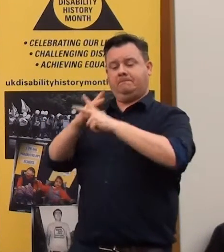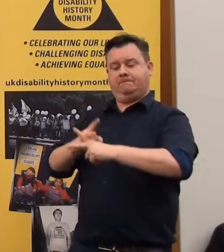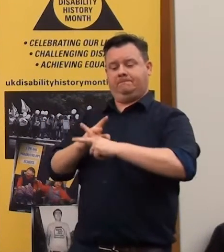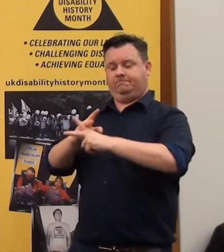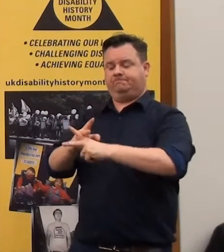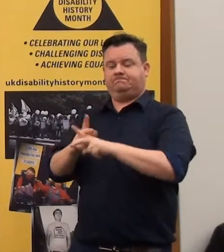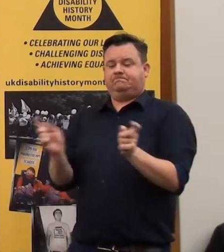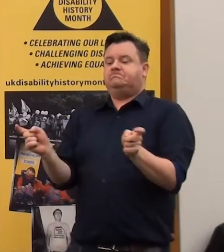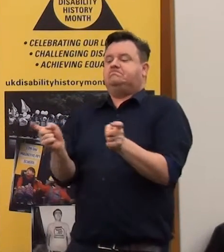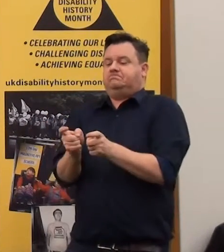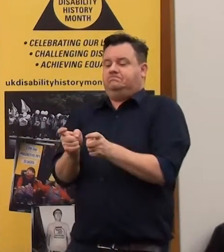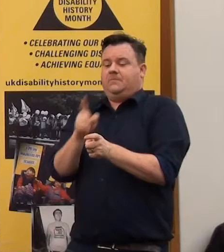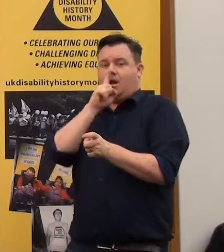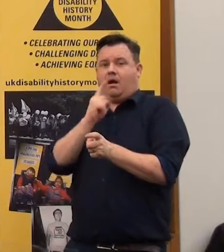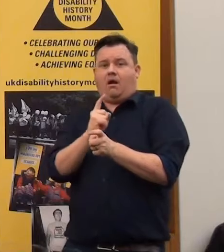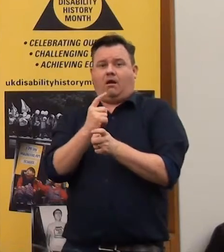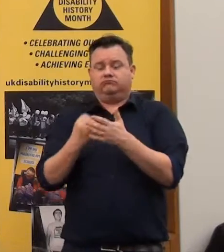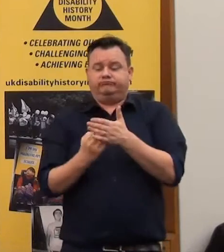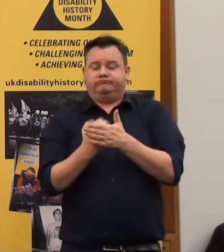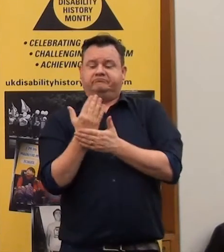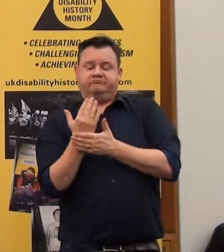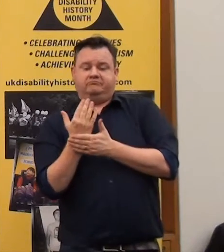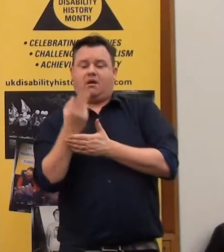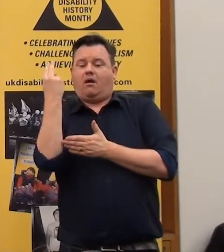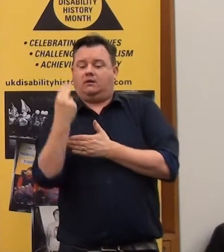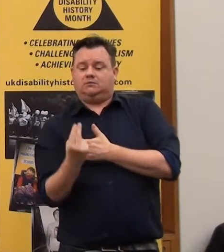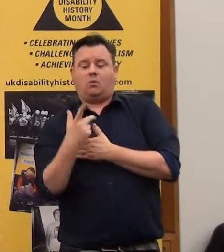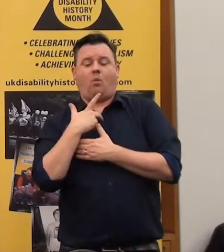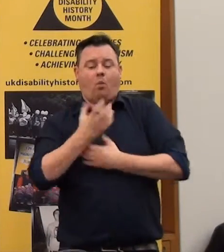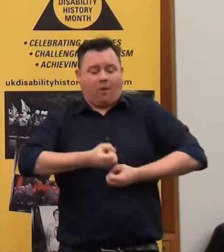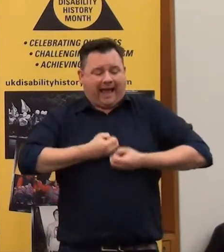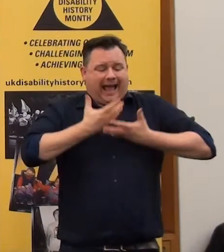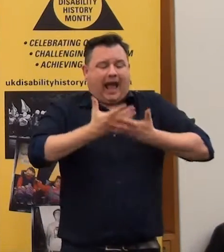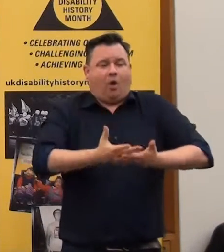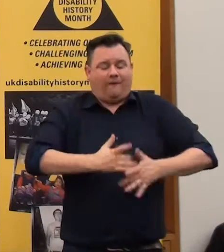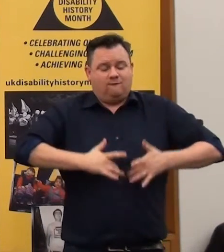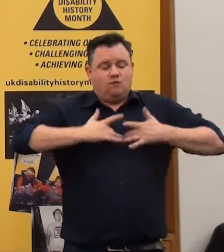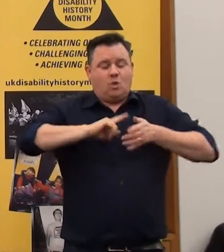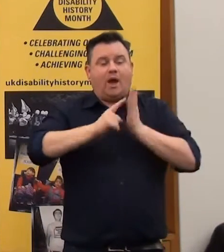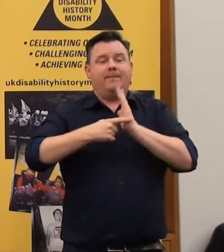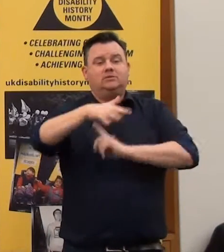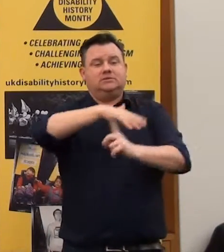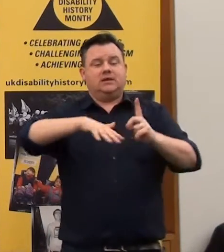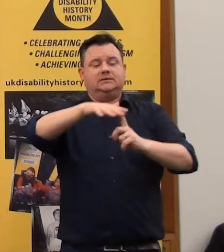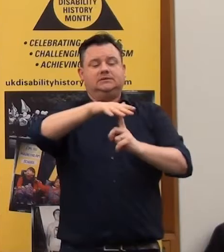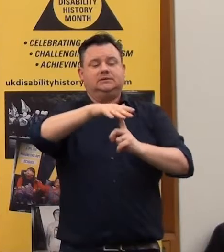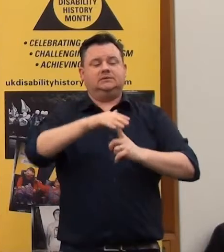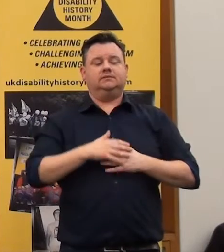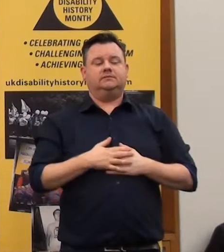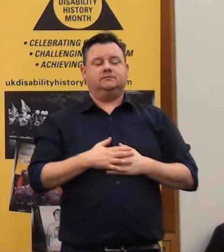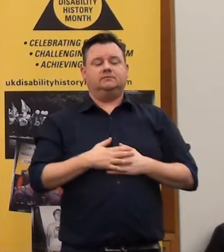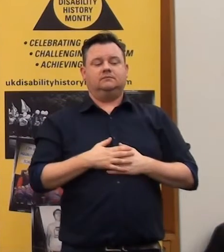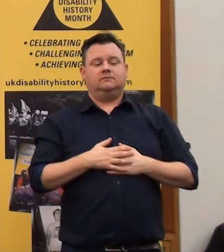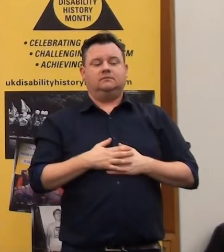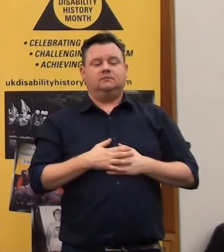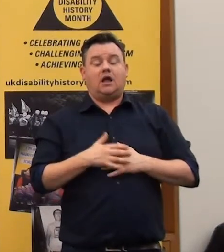ambitions and can't articulate their views about their society. And you know, sometimes we, sometimes I begin to